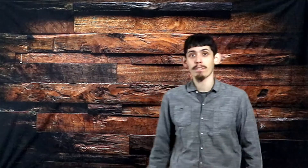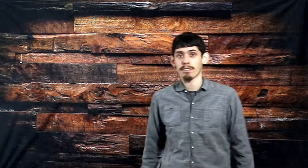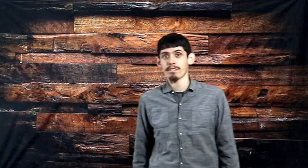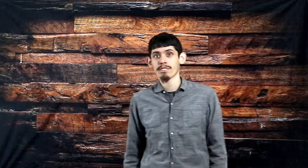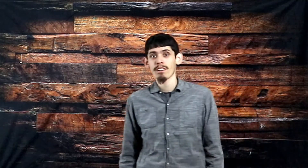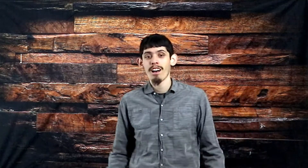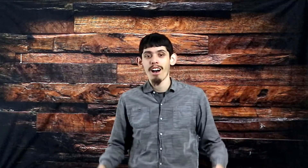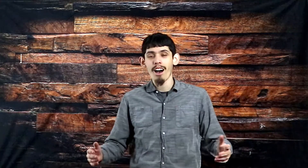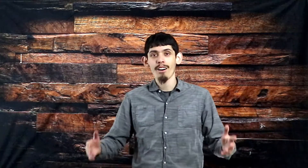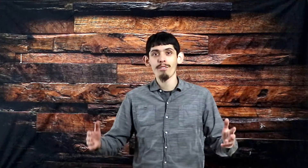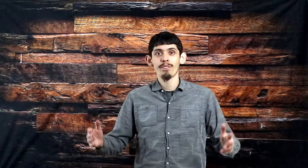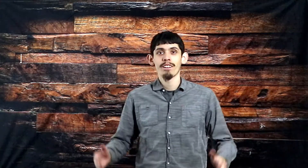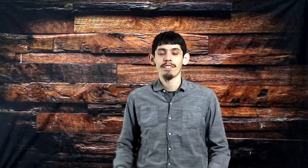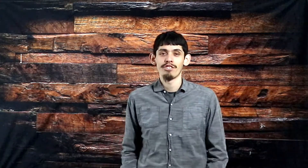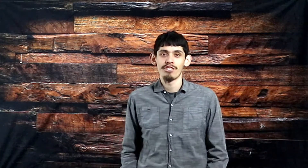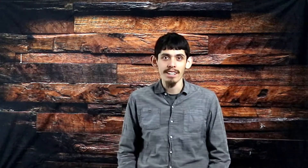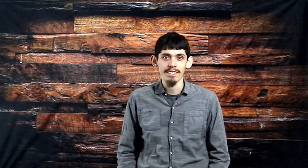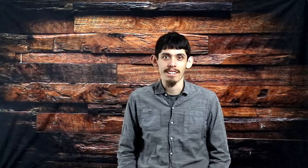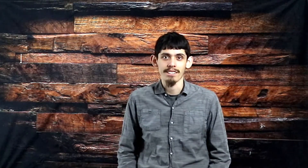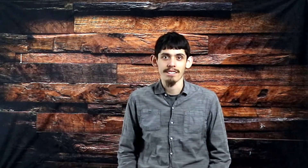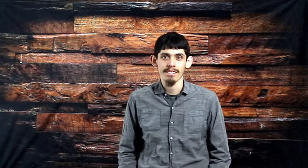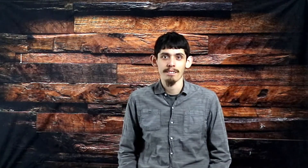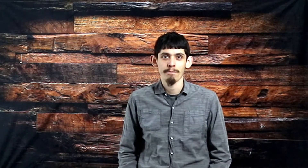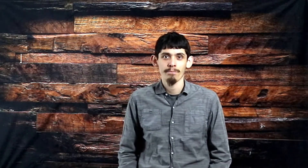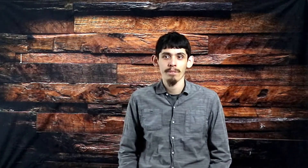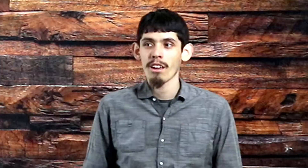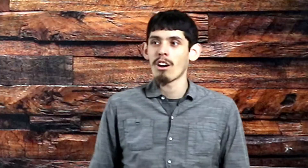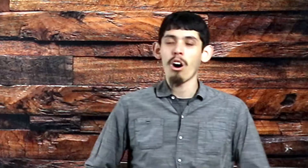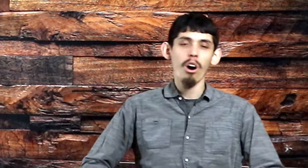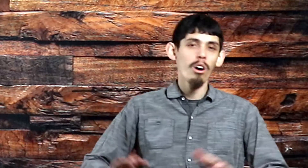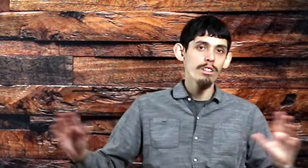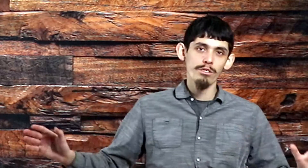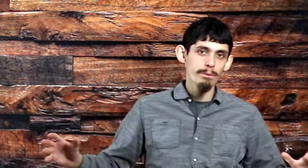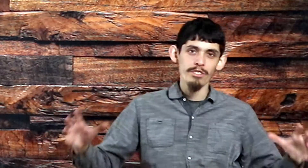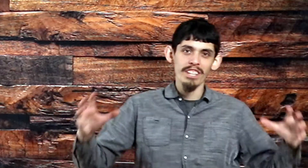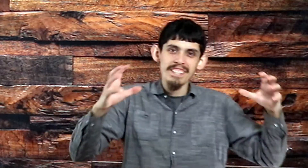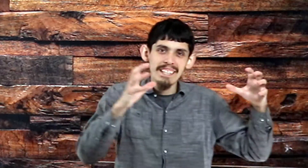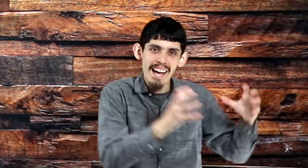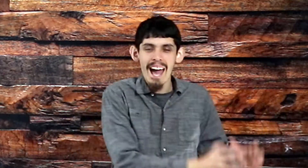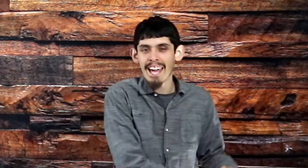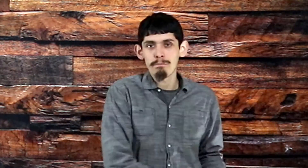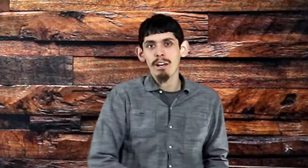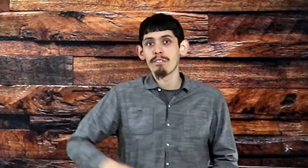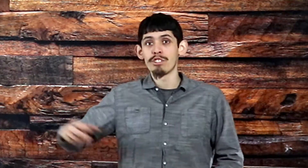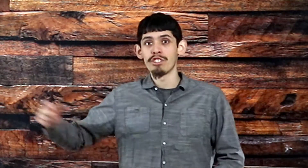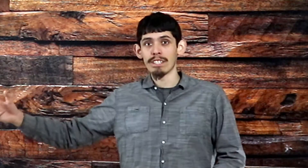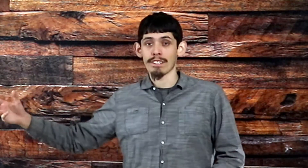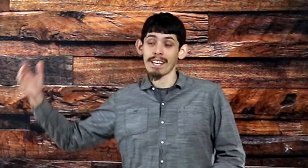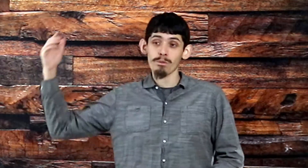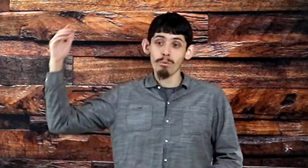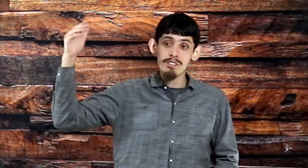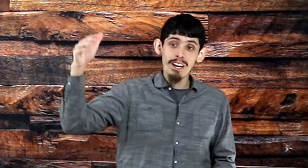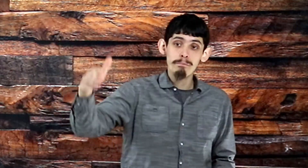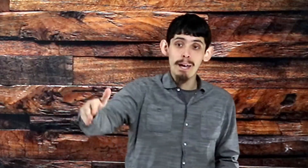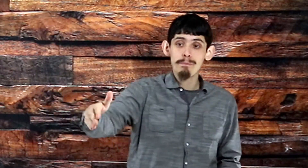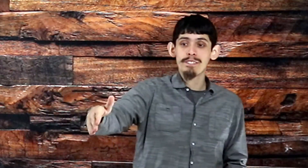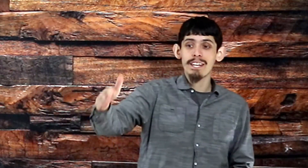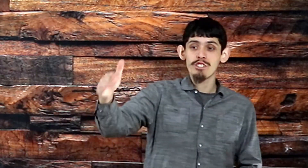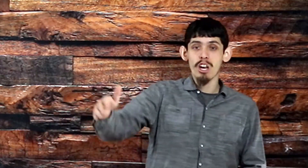of Genesis. All the scriptures, it's a type of Jesus. That's why John the Baptist said in John